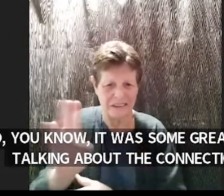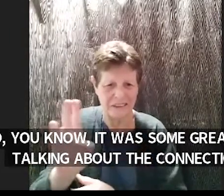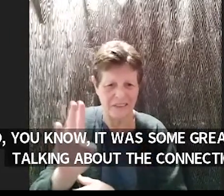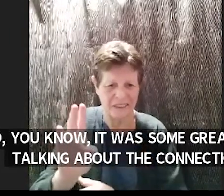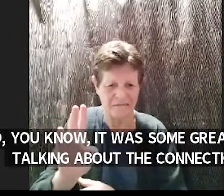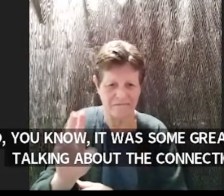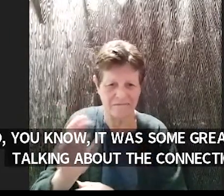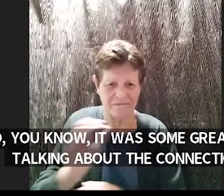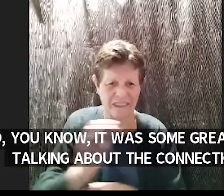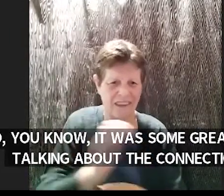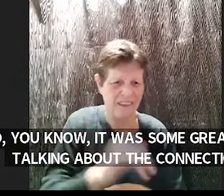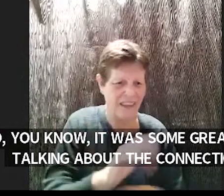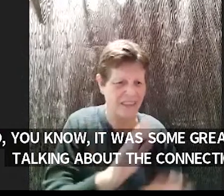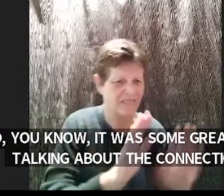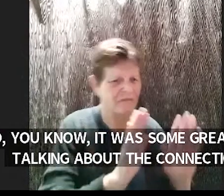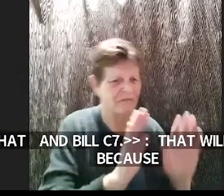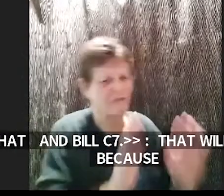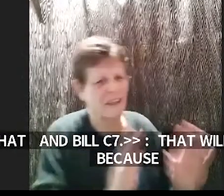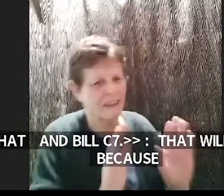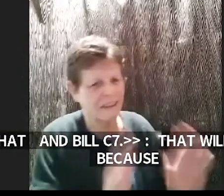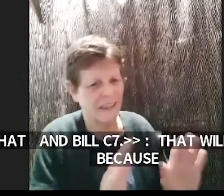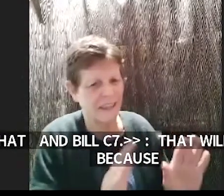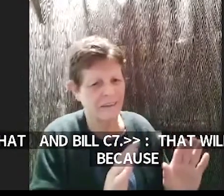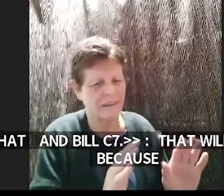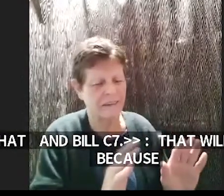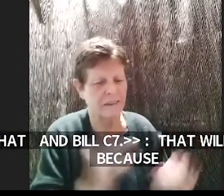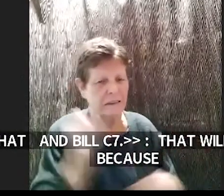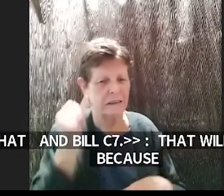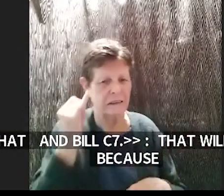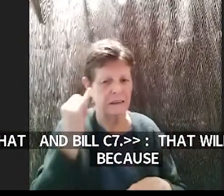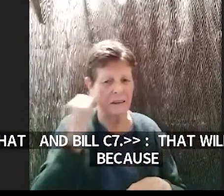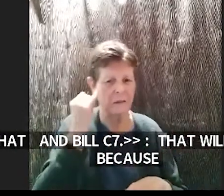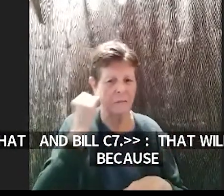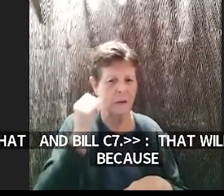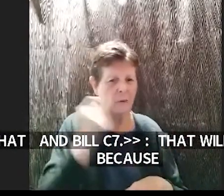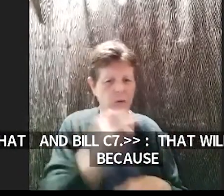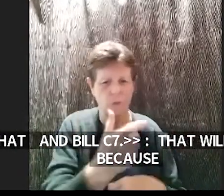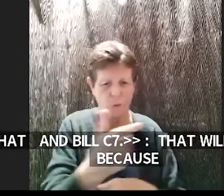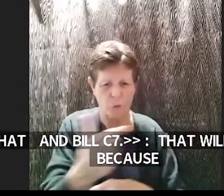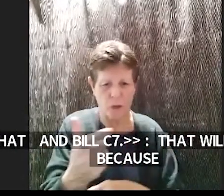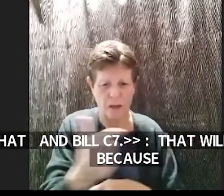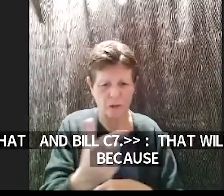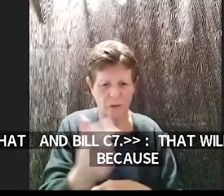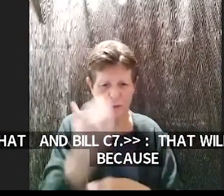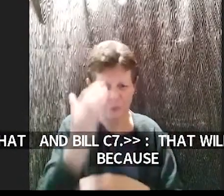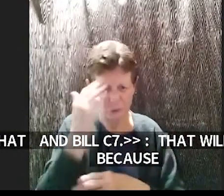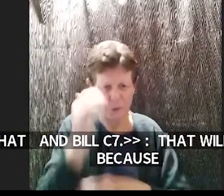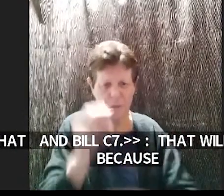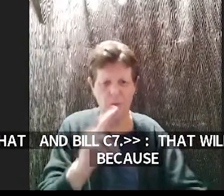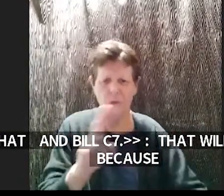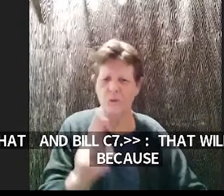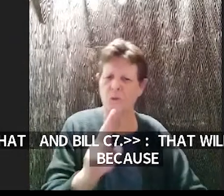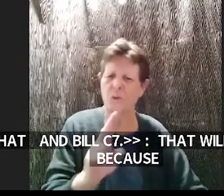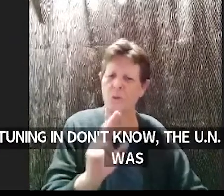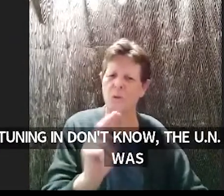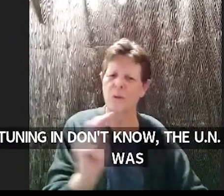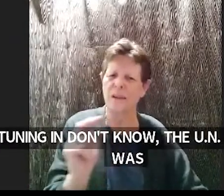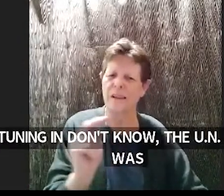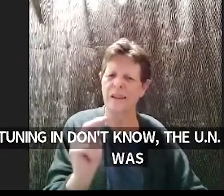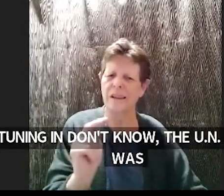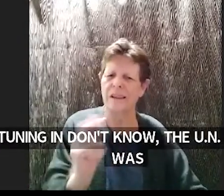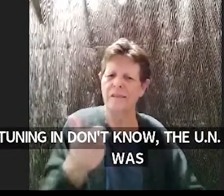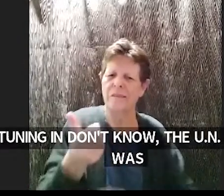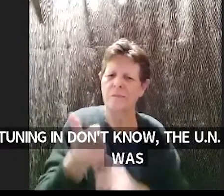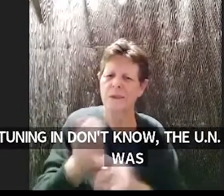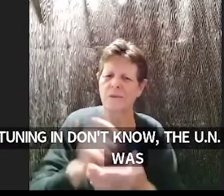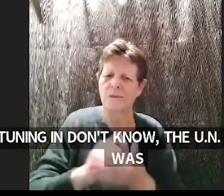if anyone tuning in doesn't know the un um did write what was it like a seven page report it was